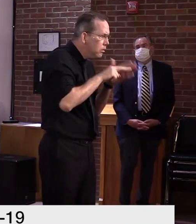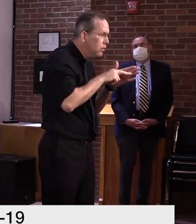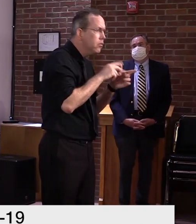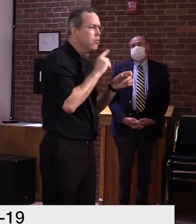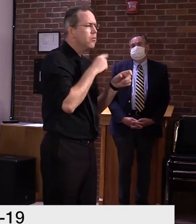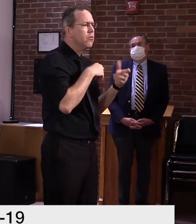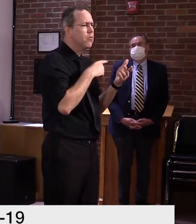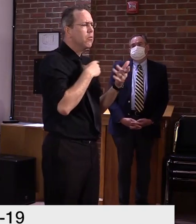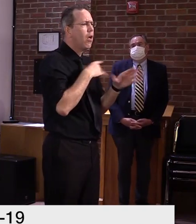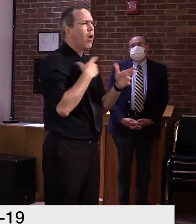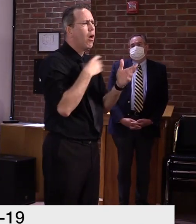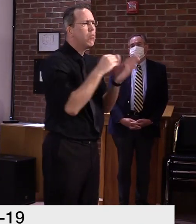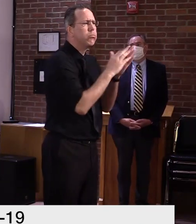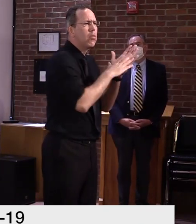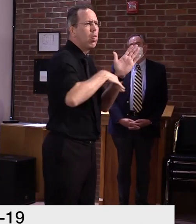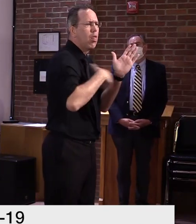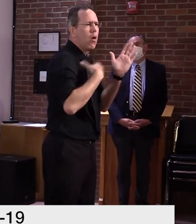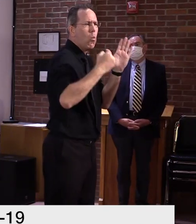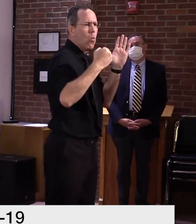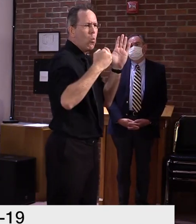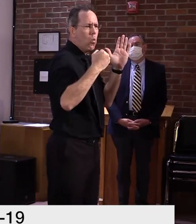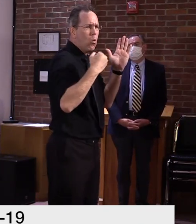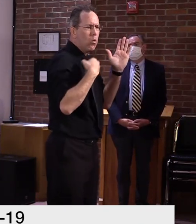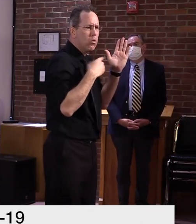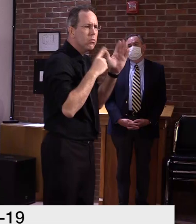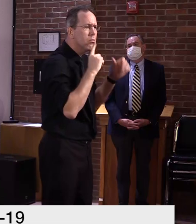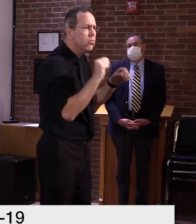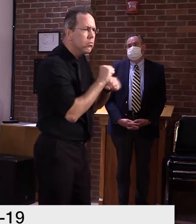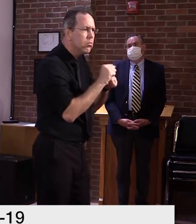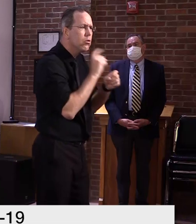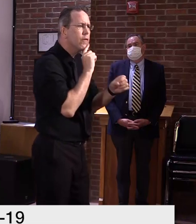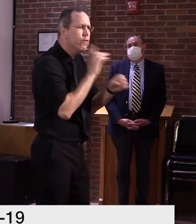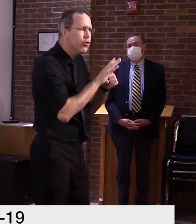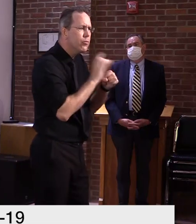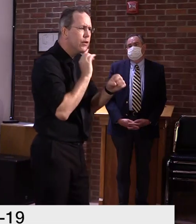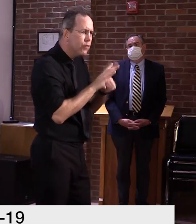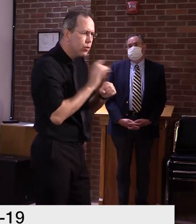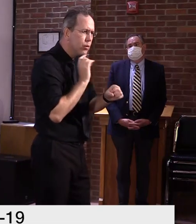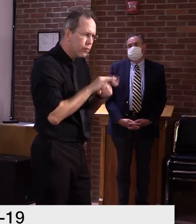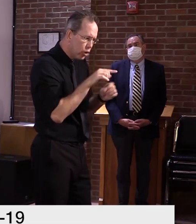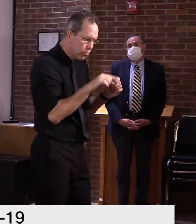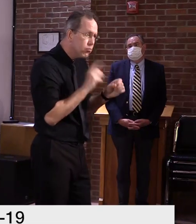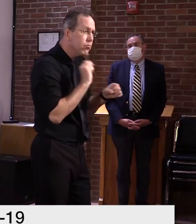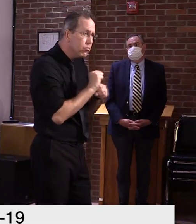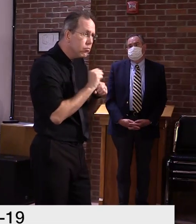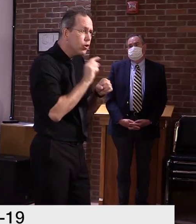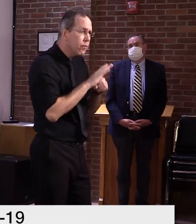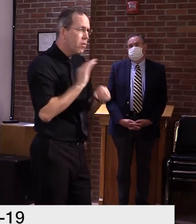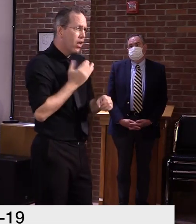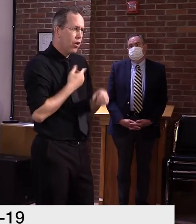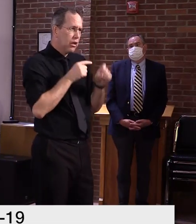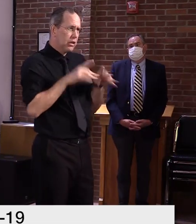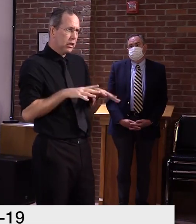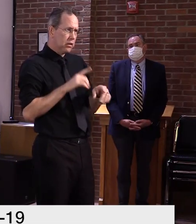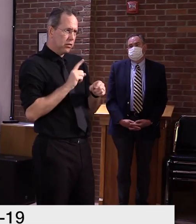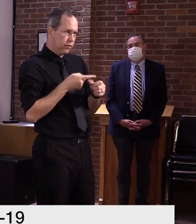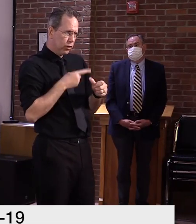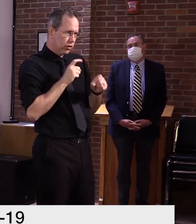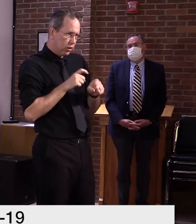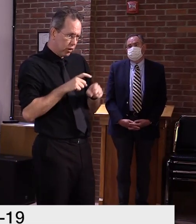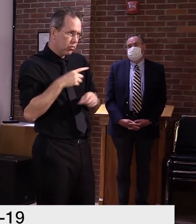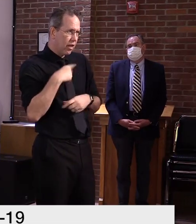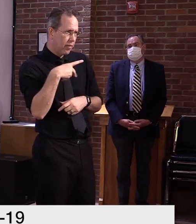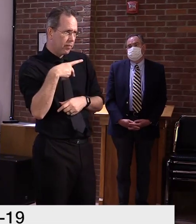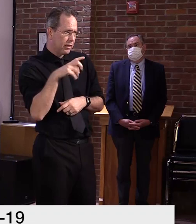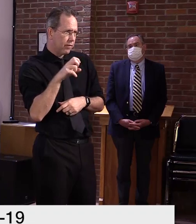point. Um, we are waiting to count those as cases until we have, um, either a confirmatory lab result or